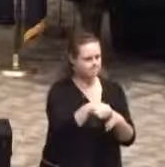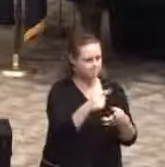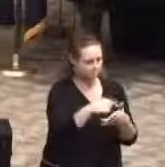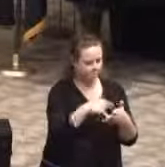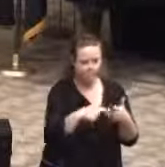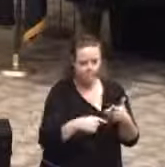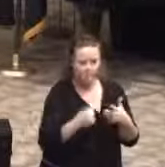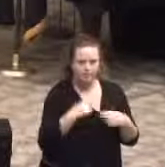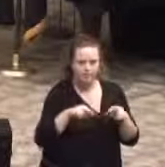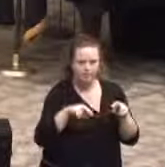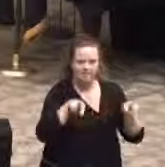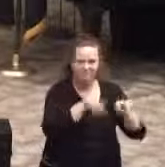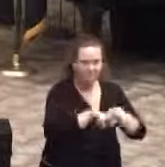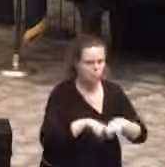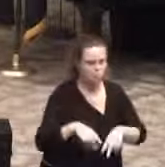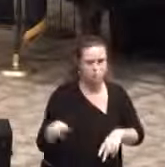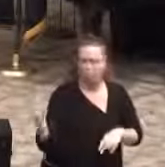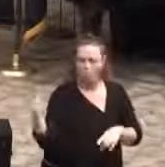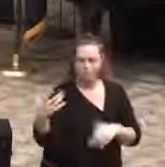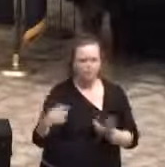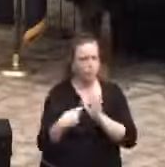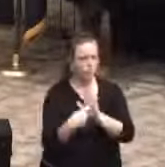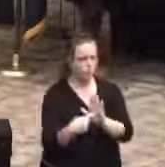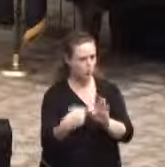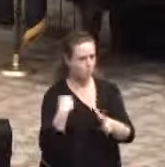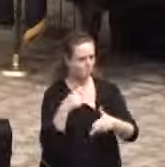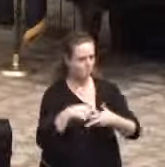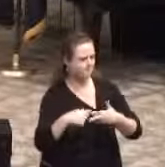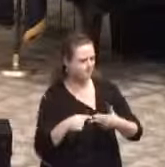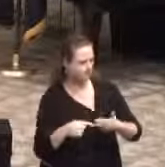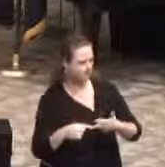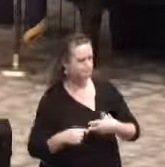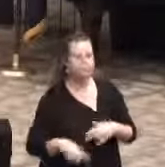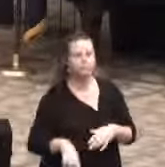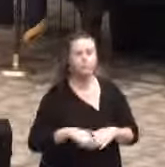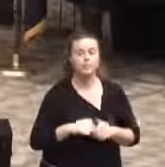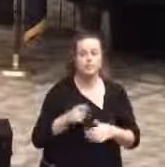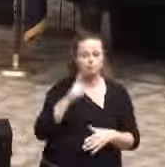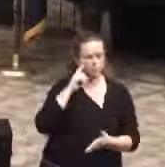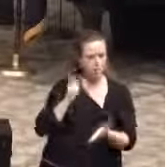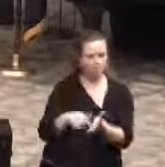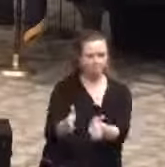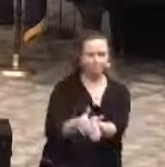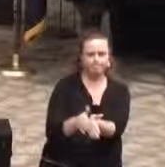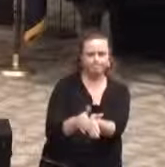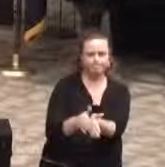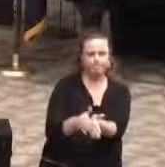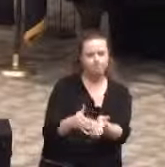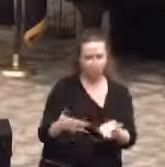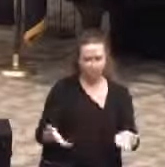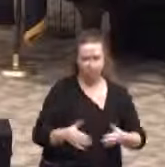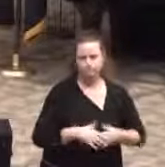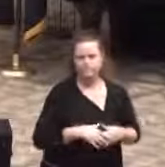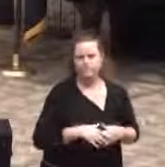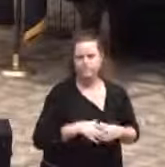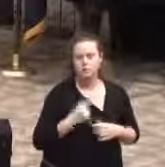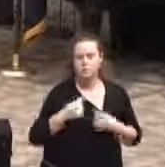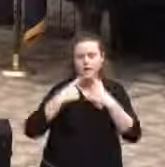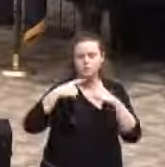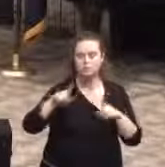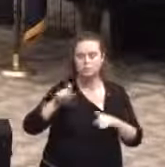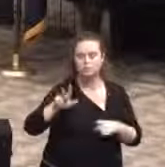these strengths and are worthy of recognition. In the spirit of recognition and outstanding performance, we'd like to announce our